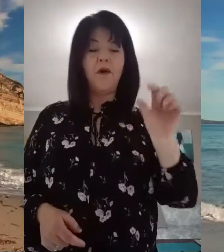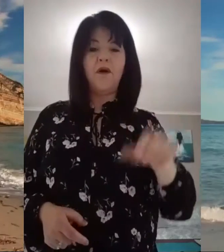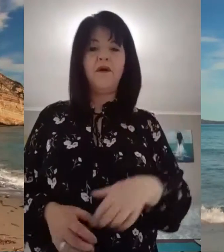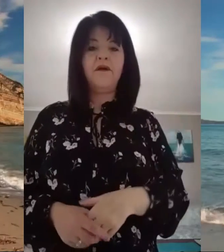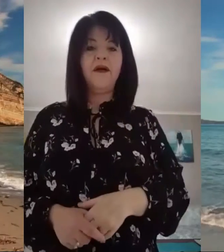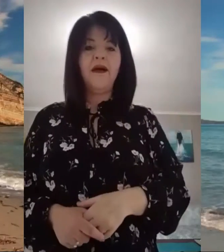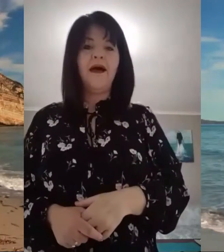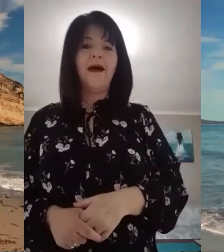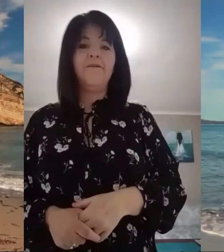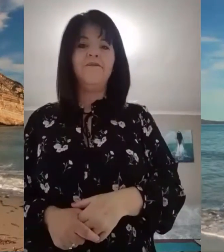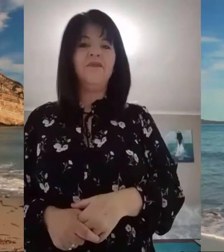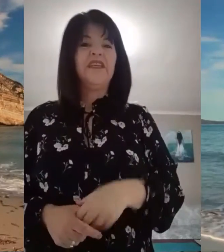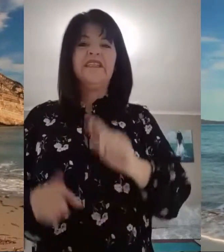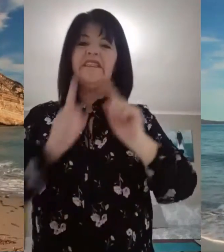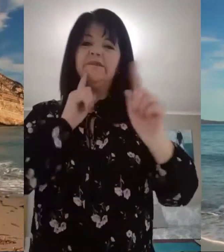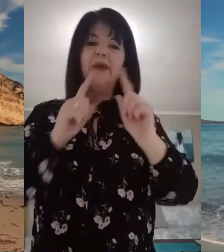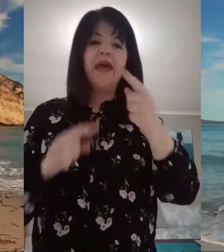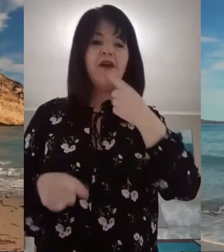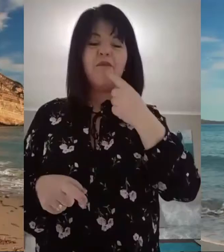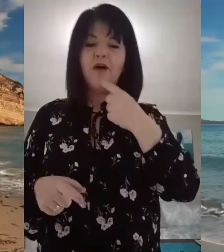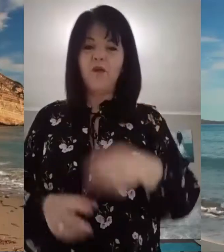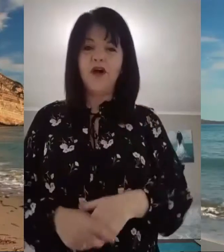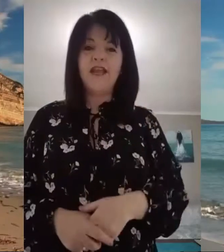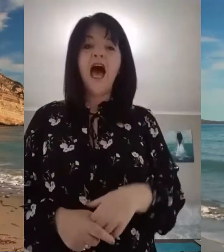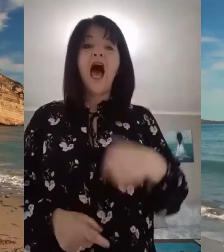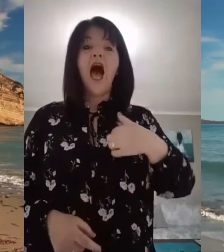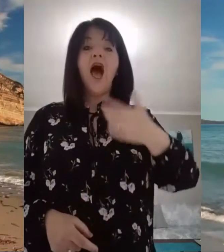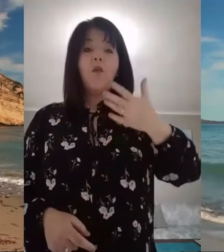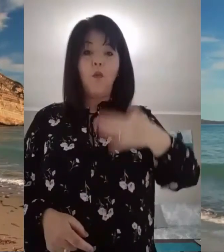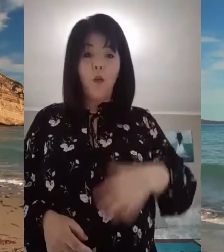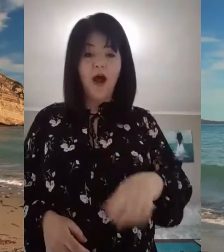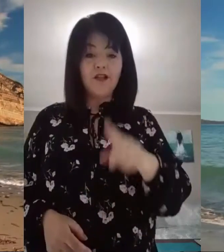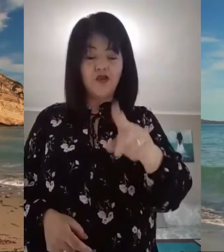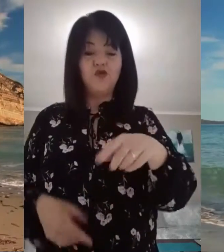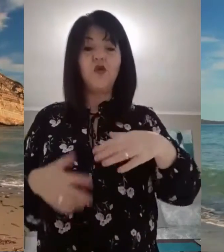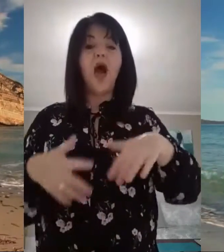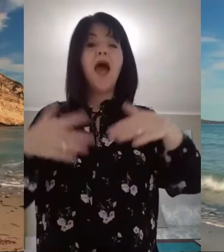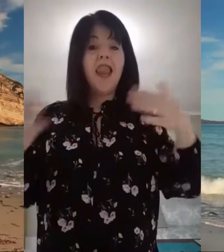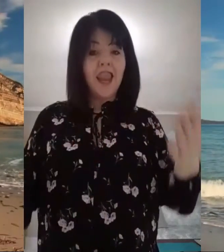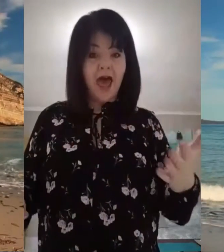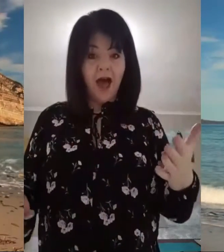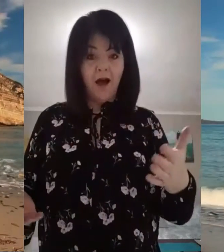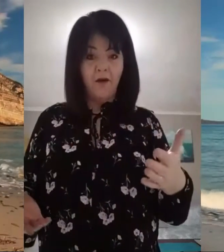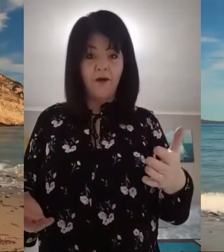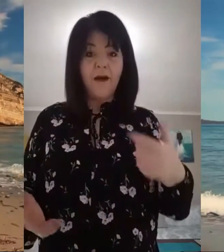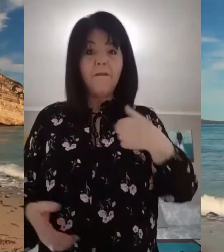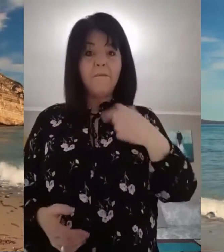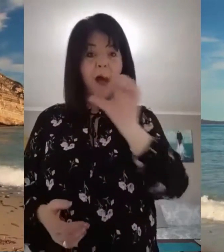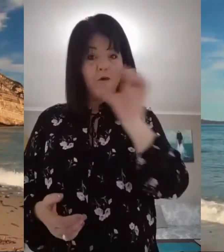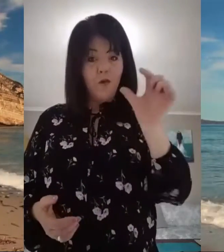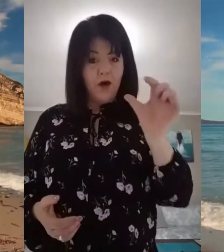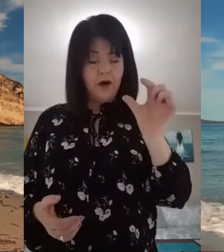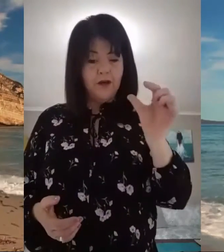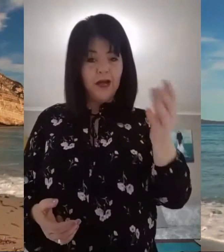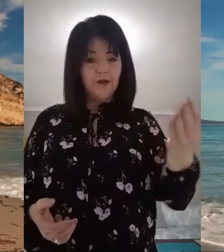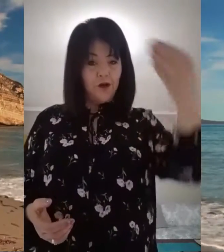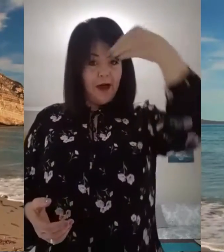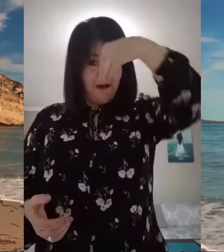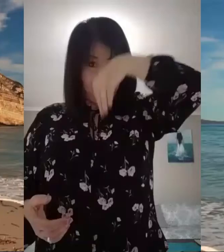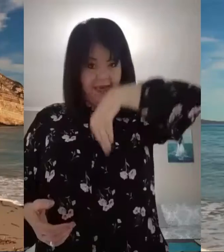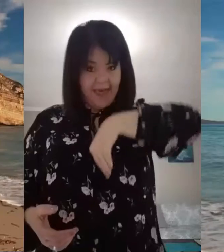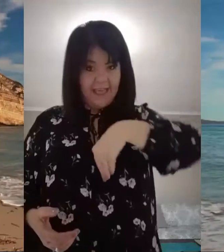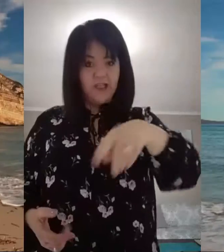my word, speak my word. I want you to allow my word